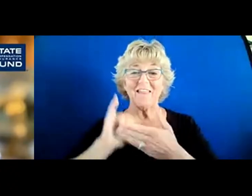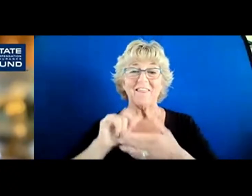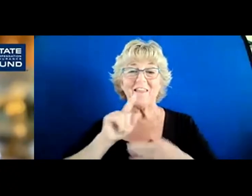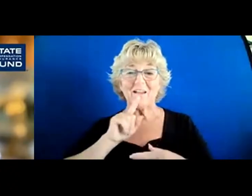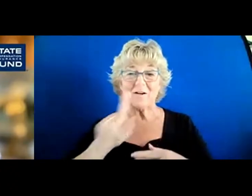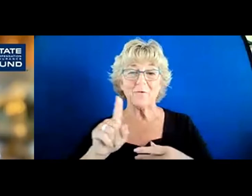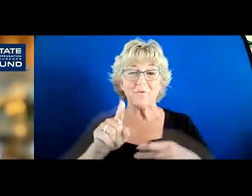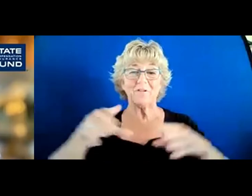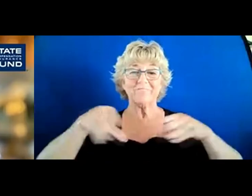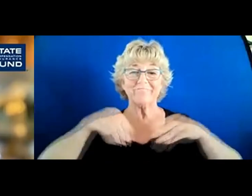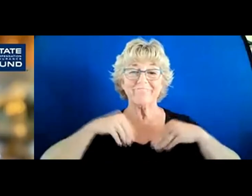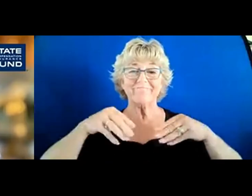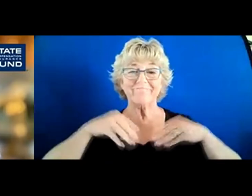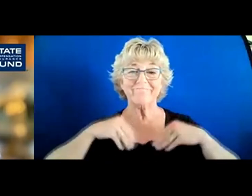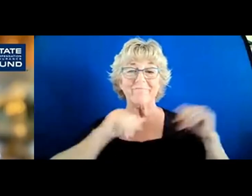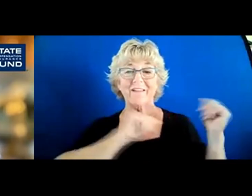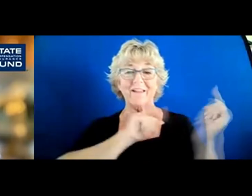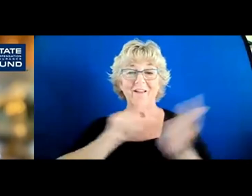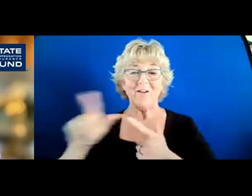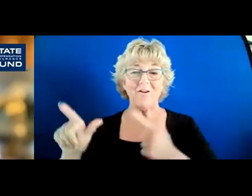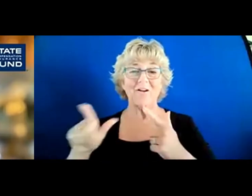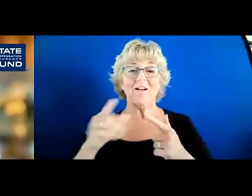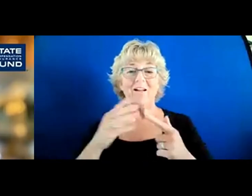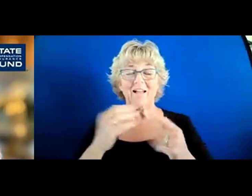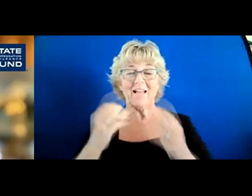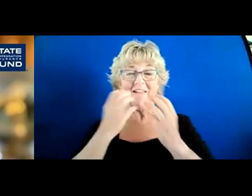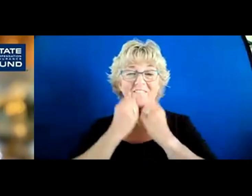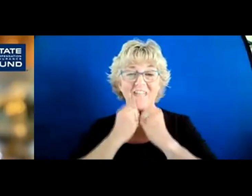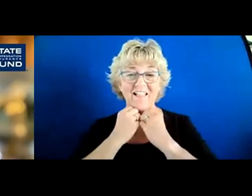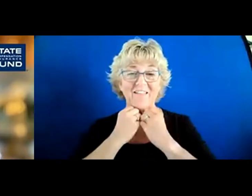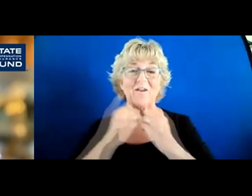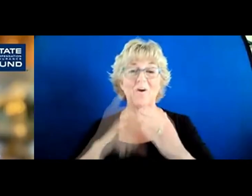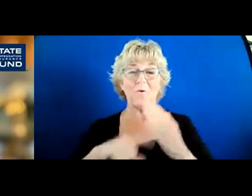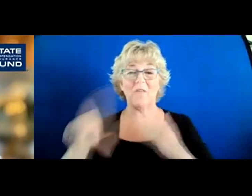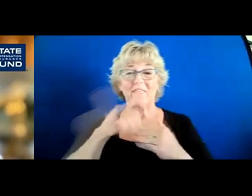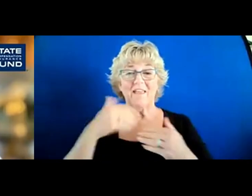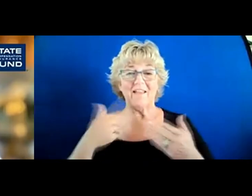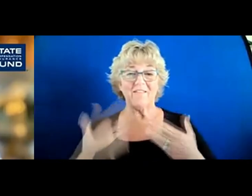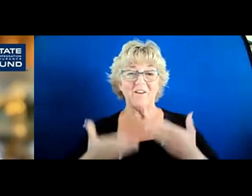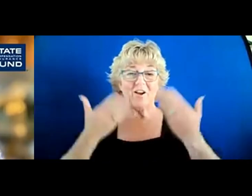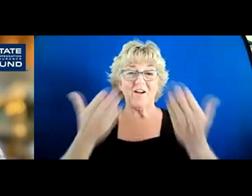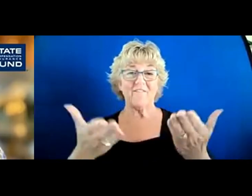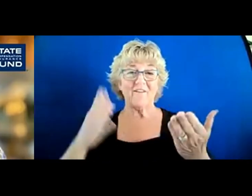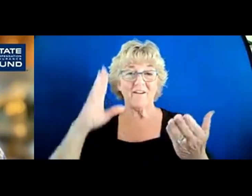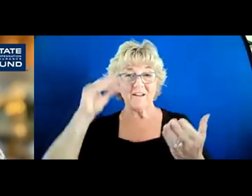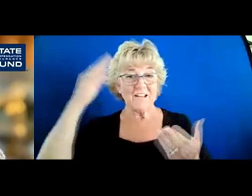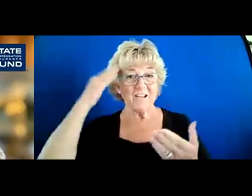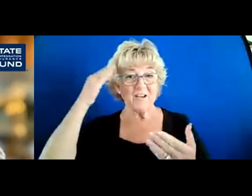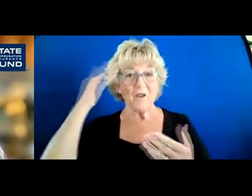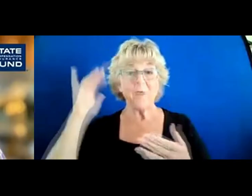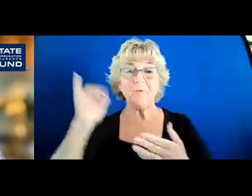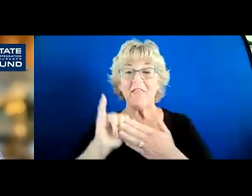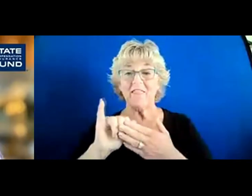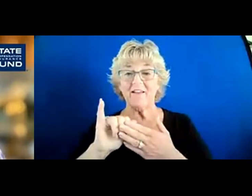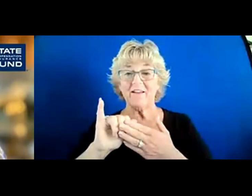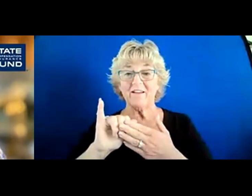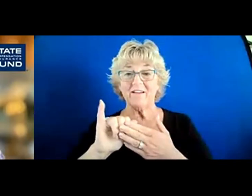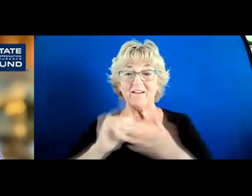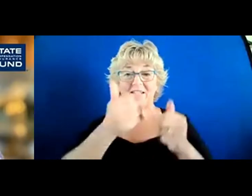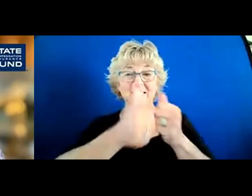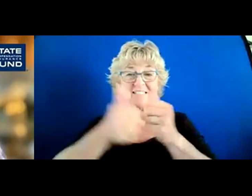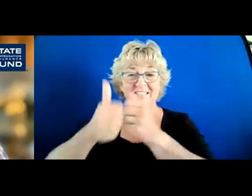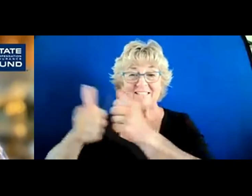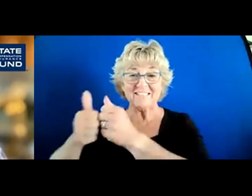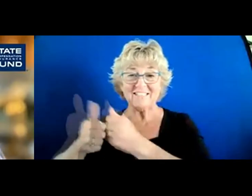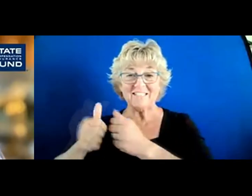accepting everyone and valuing everyone for what they have to offer and knowing that each and every